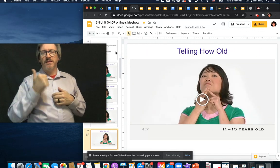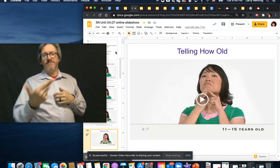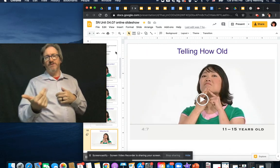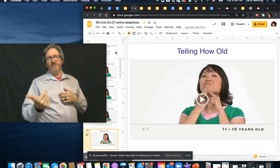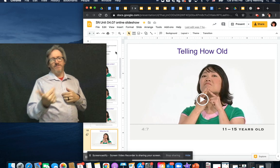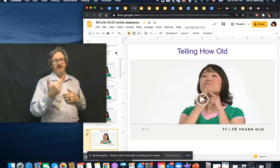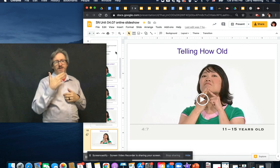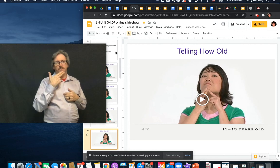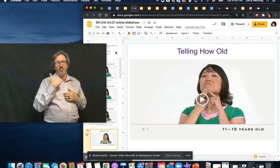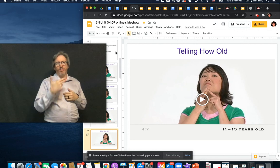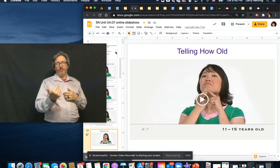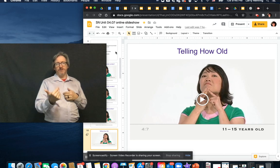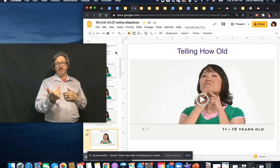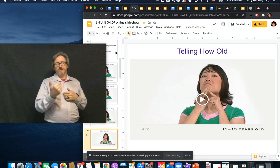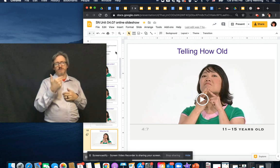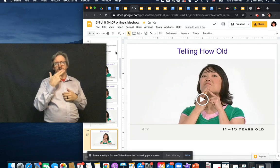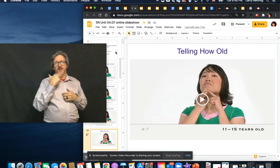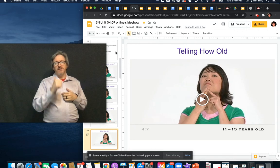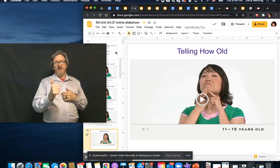Eleven to fifteen.